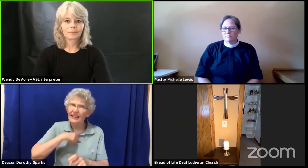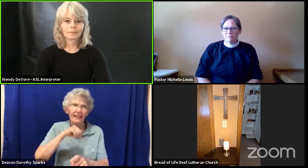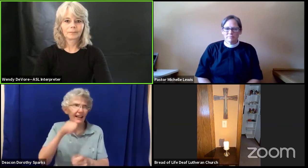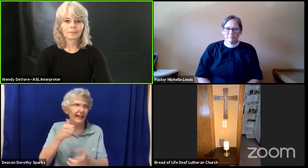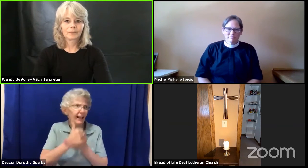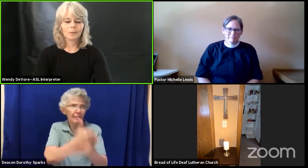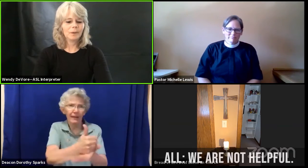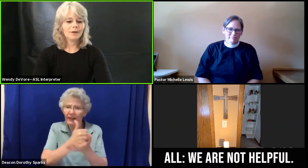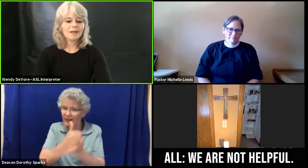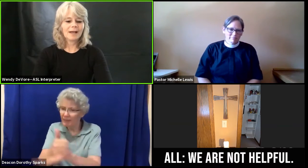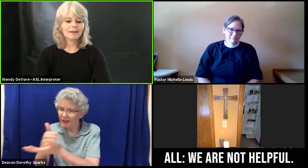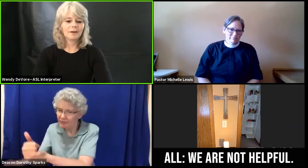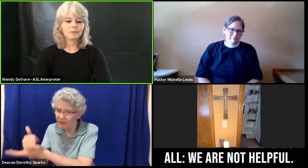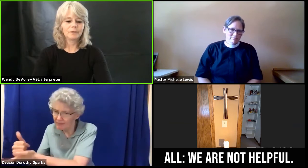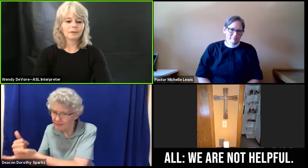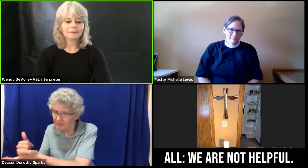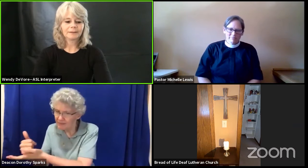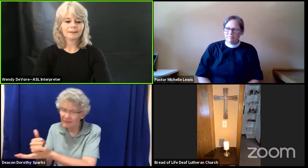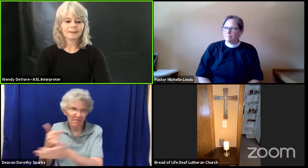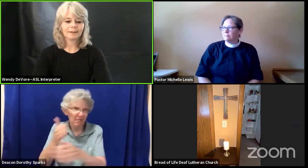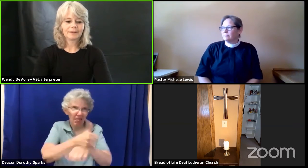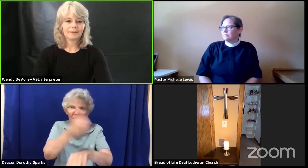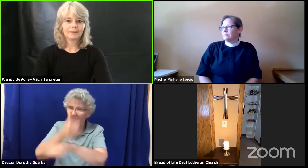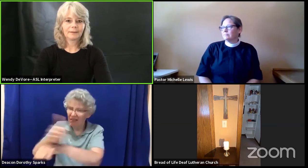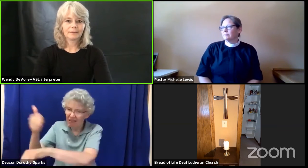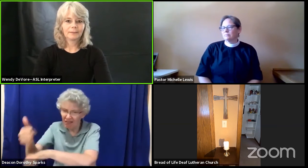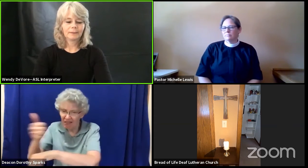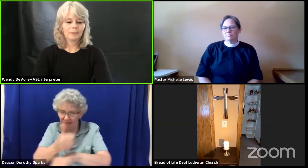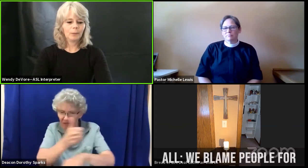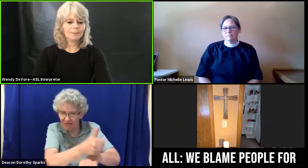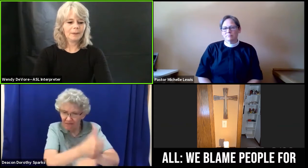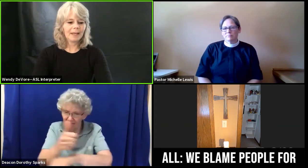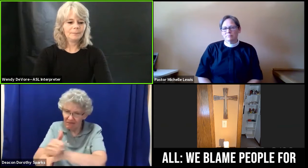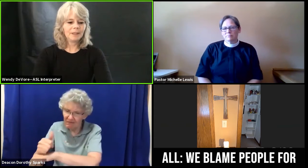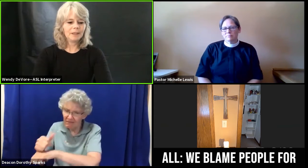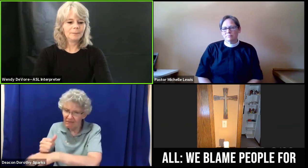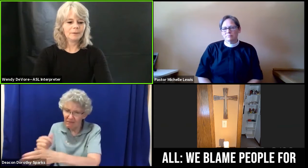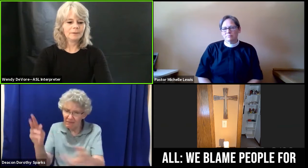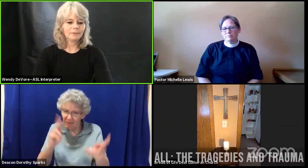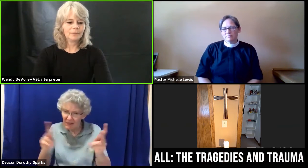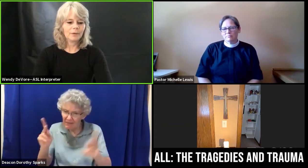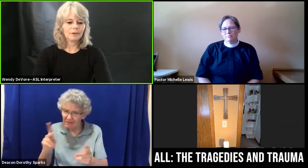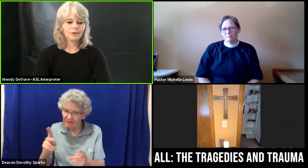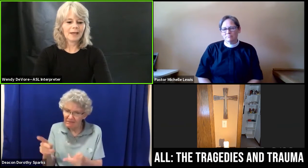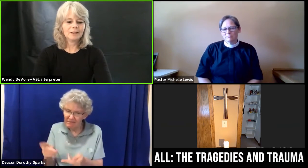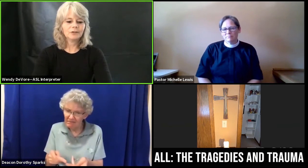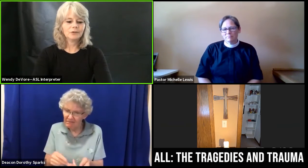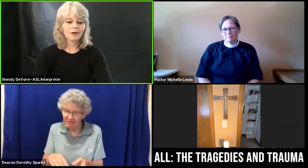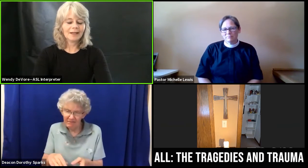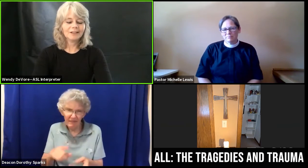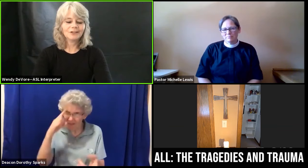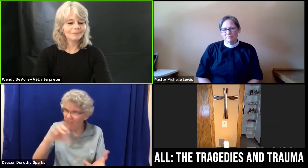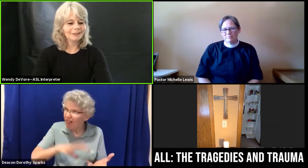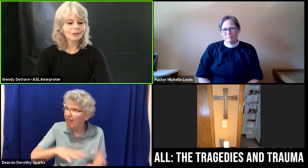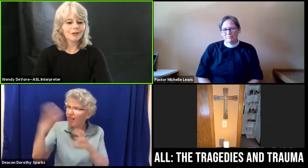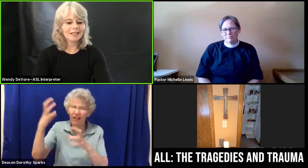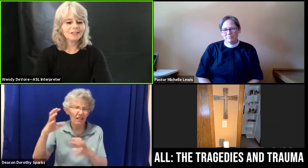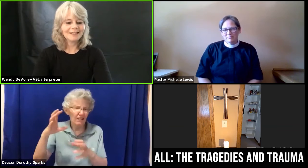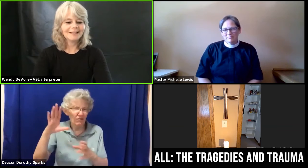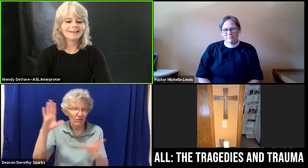We are not helpful. We blame people for the tragedies